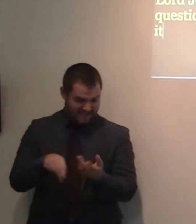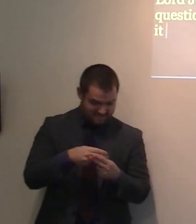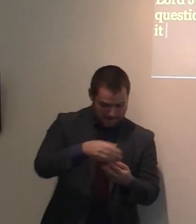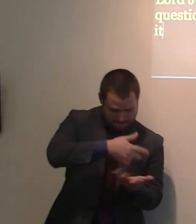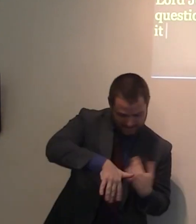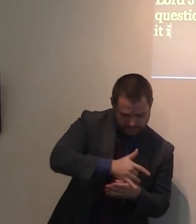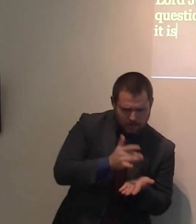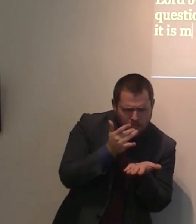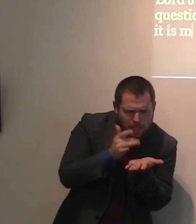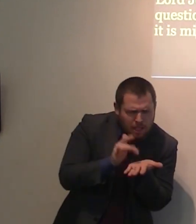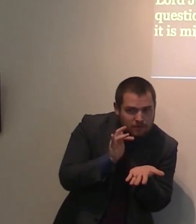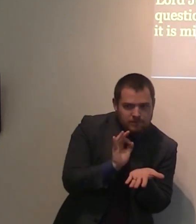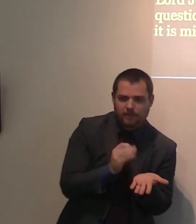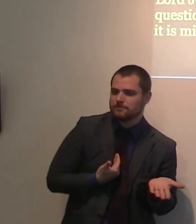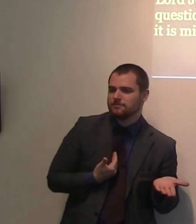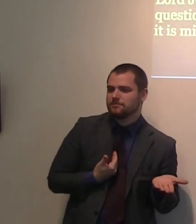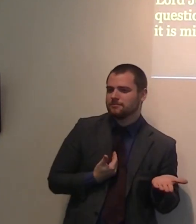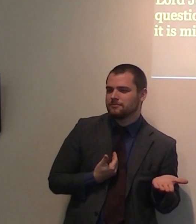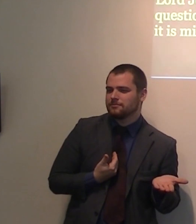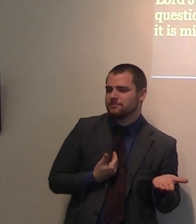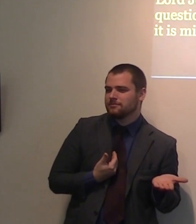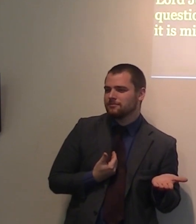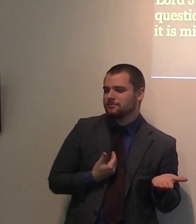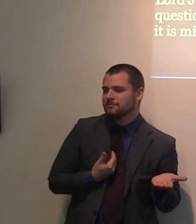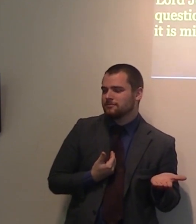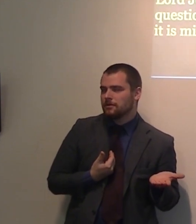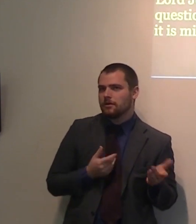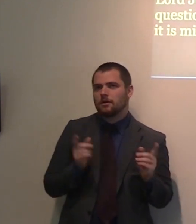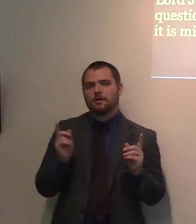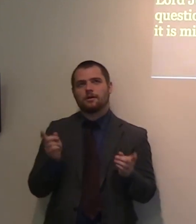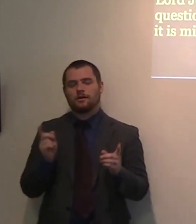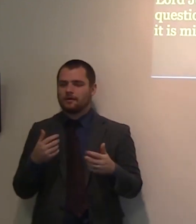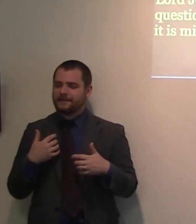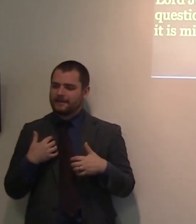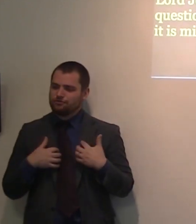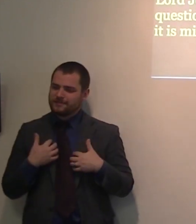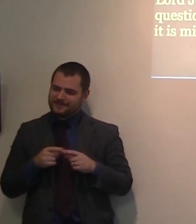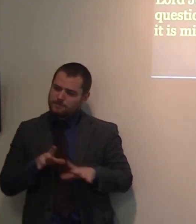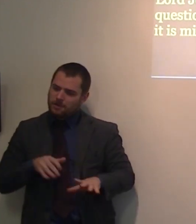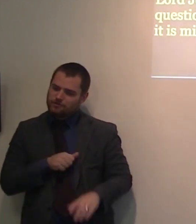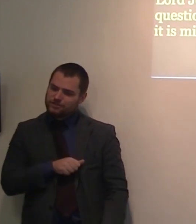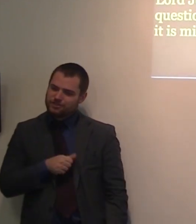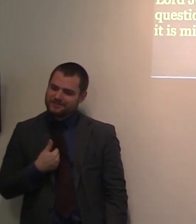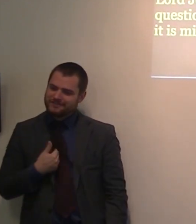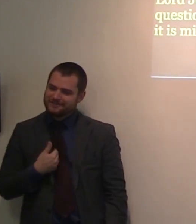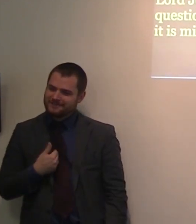Depriving salt from its beauty to the Christian life. So, a Christian can also lose its